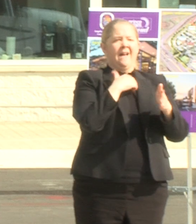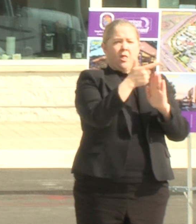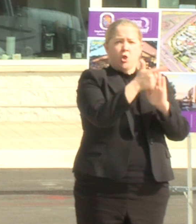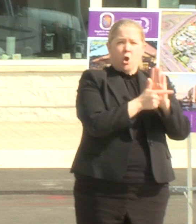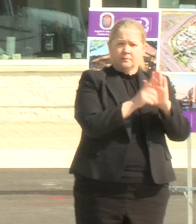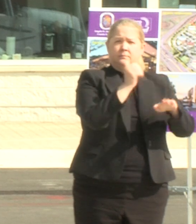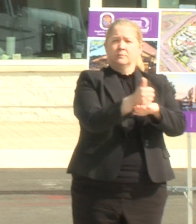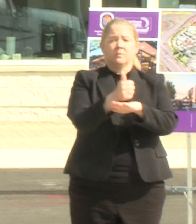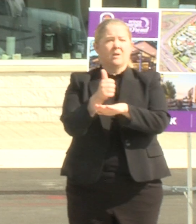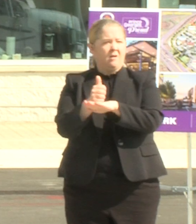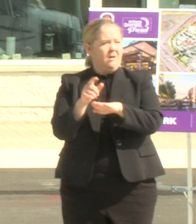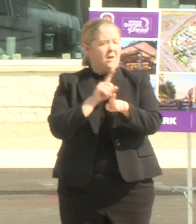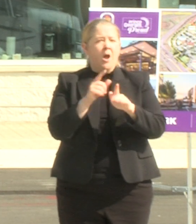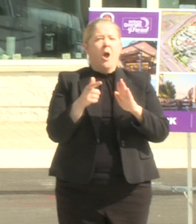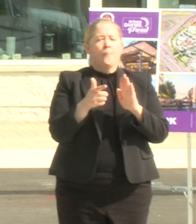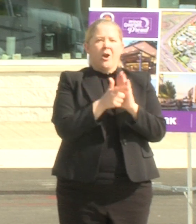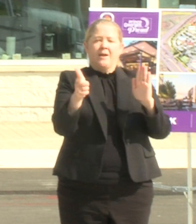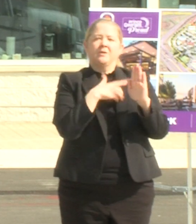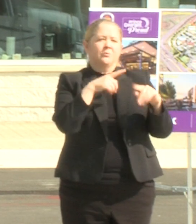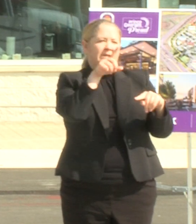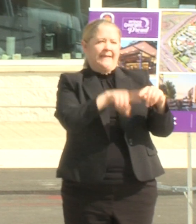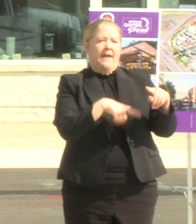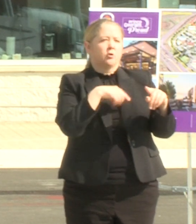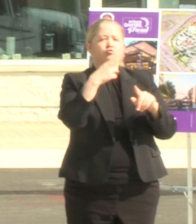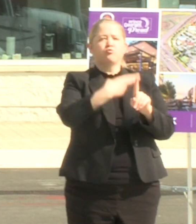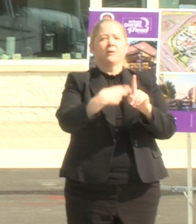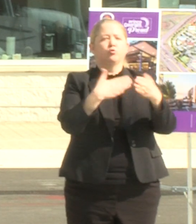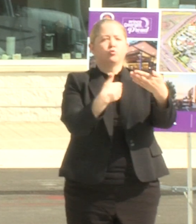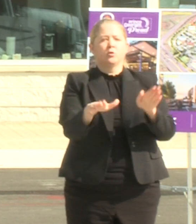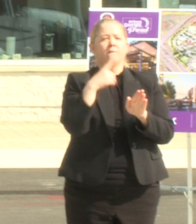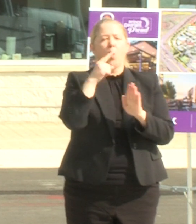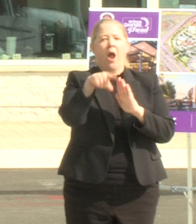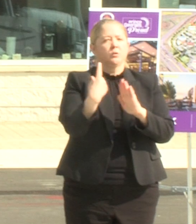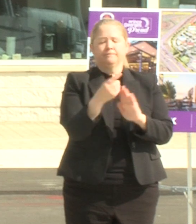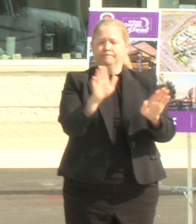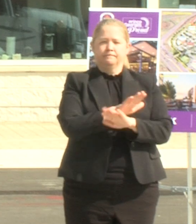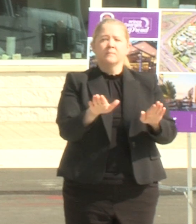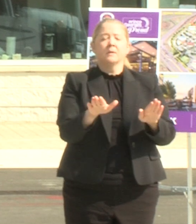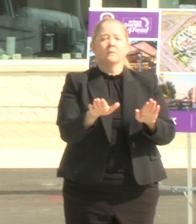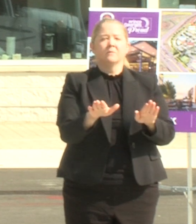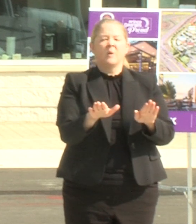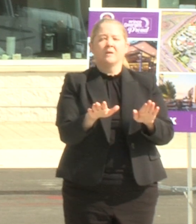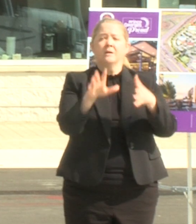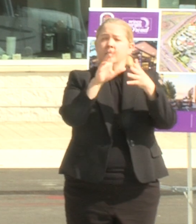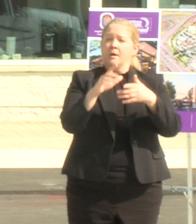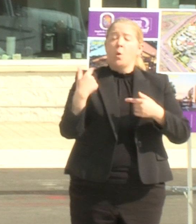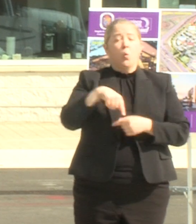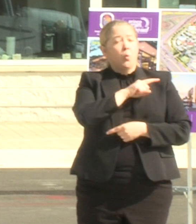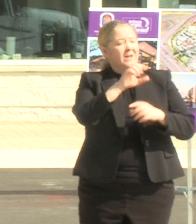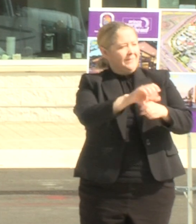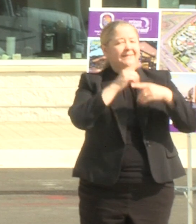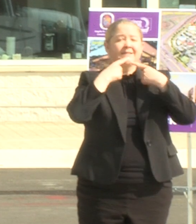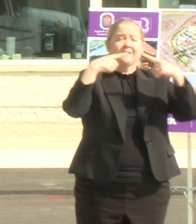example prohibited renting rooms for hours and that kind of thing long story short we were able to be successful because